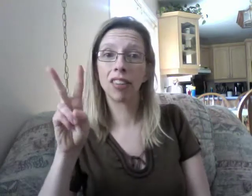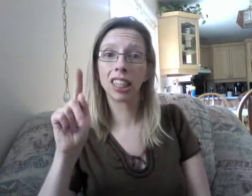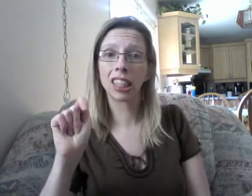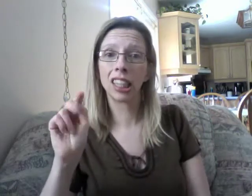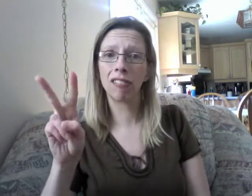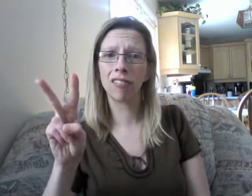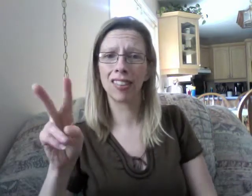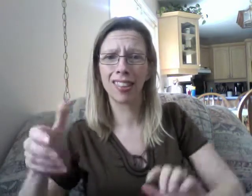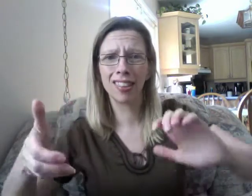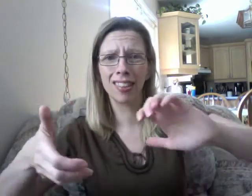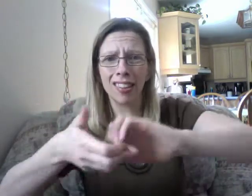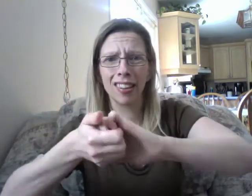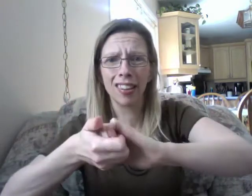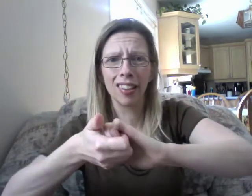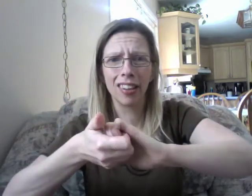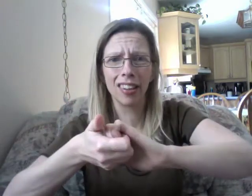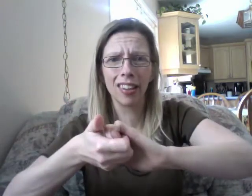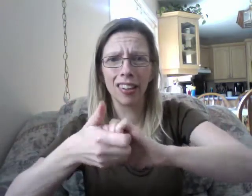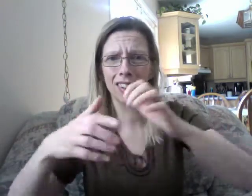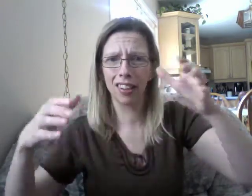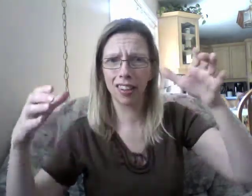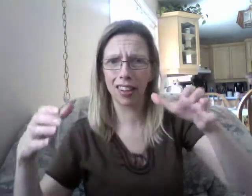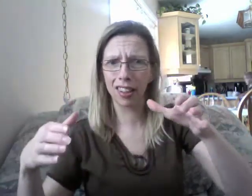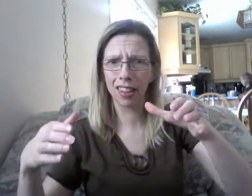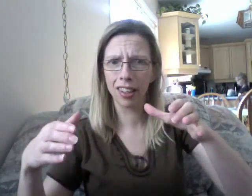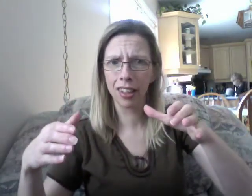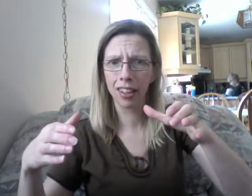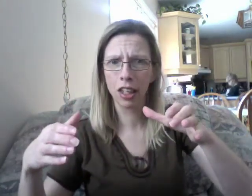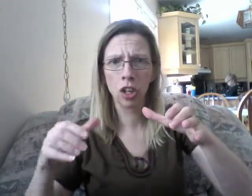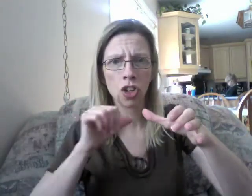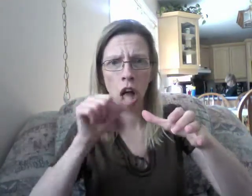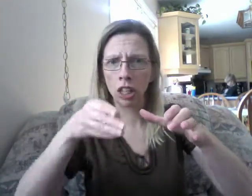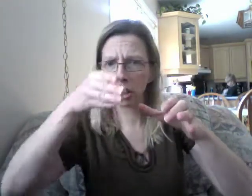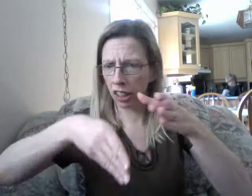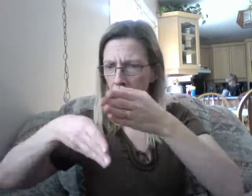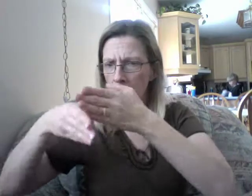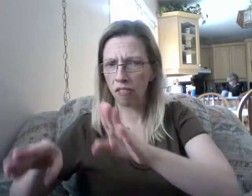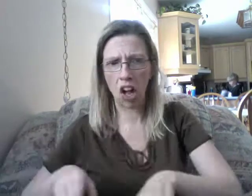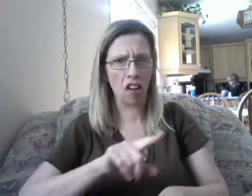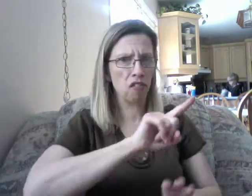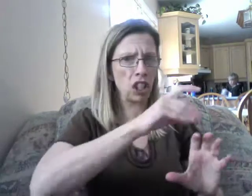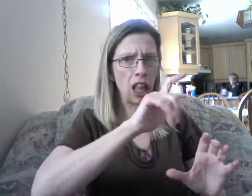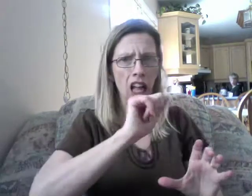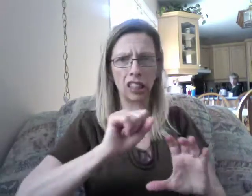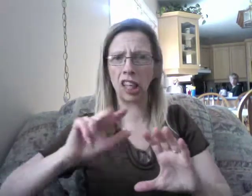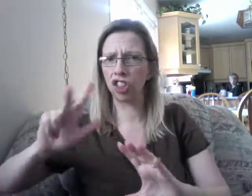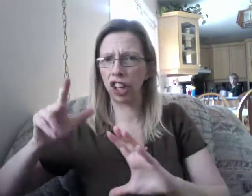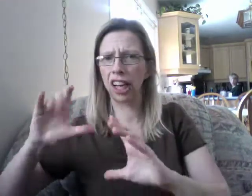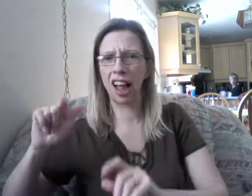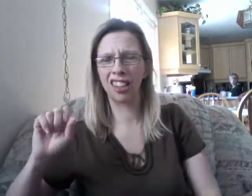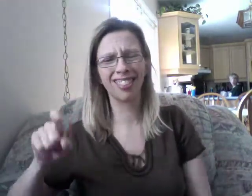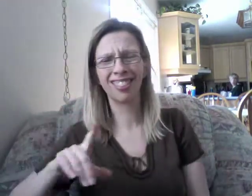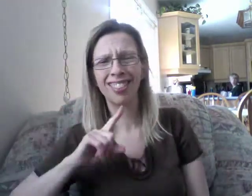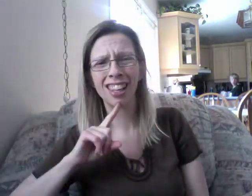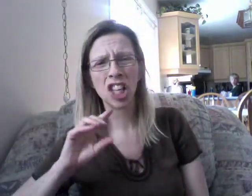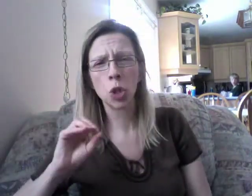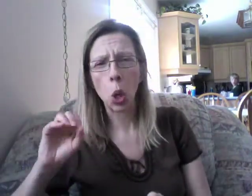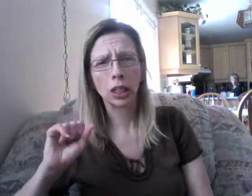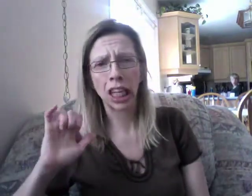It is? Sounds dangerous. Well, let me ask him. Hey, cute. Think you can find Noah's umbrella? Where's my cat?